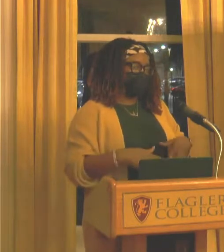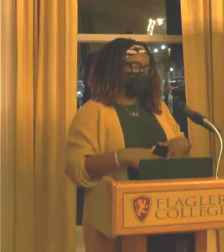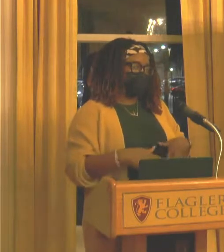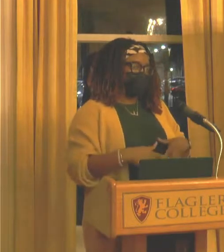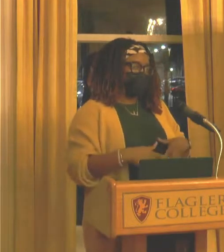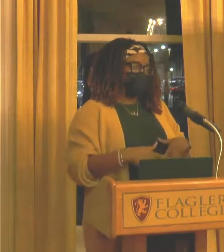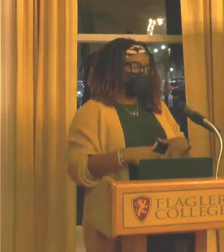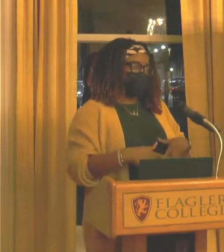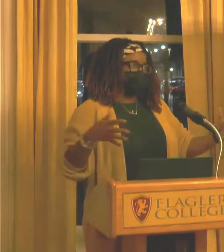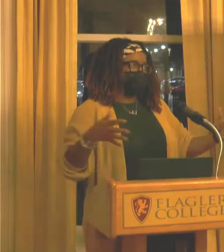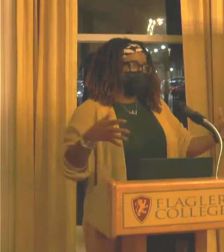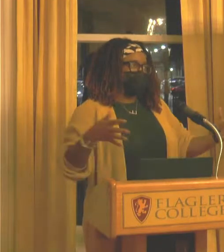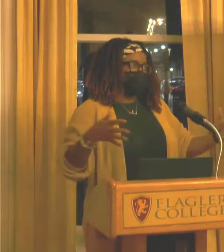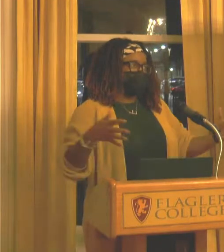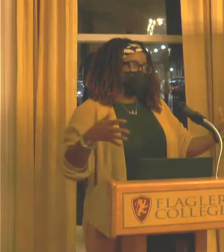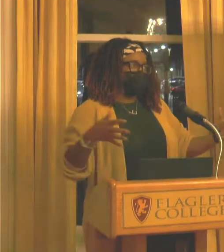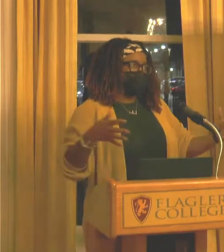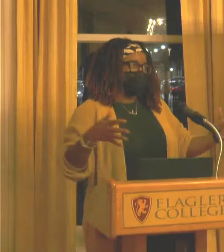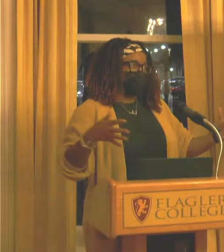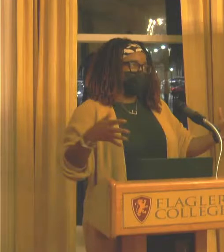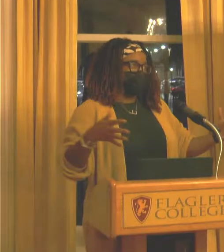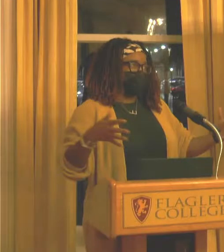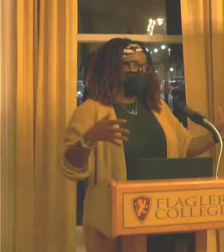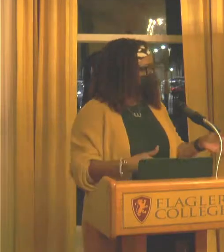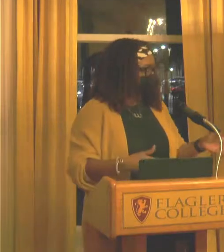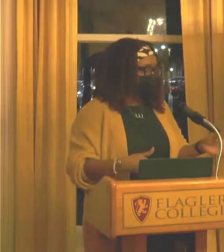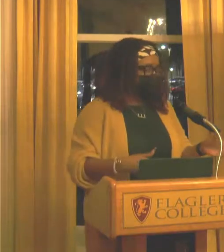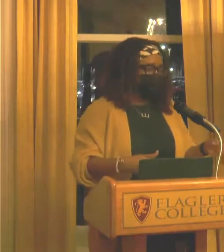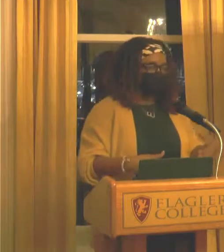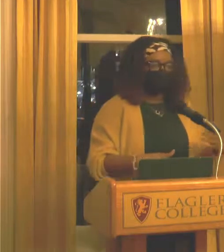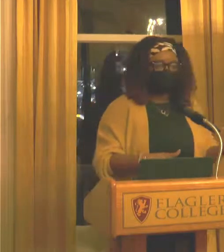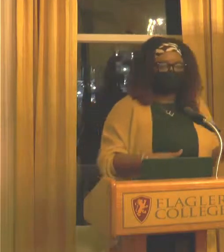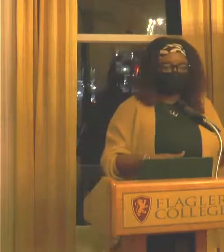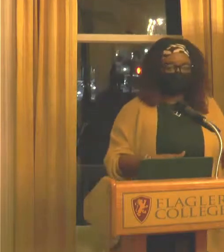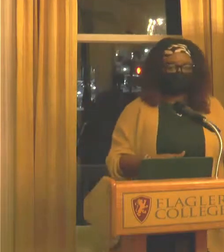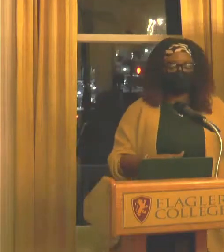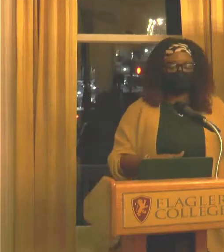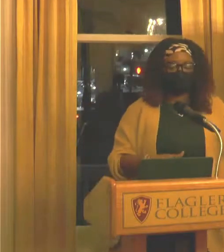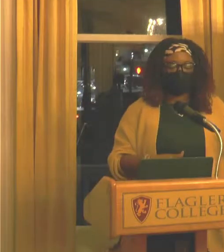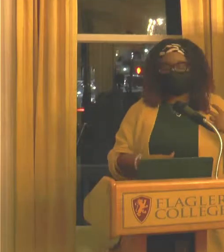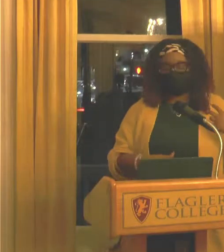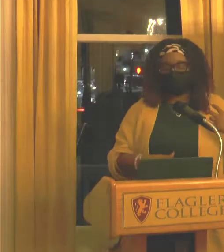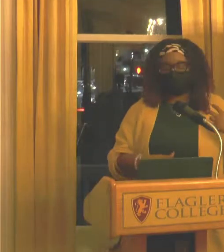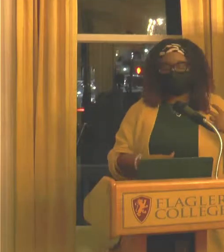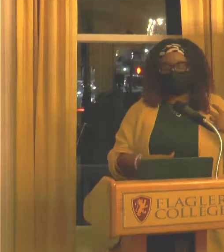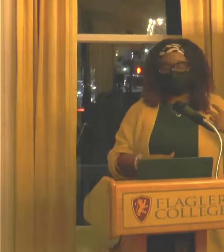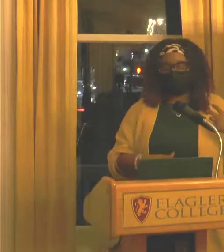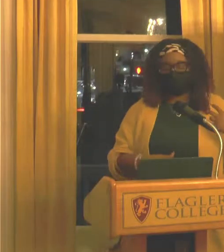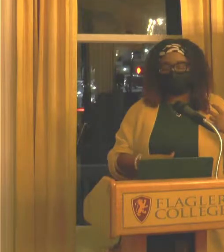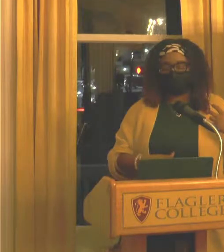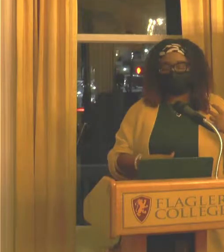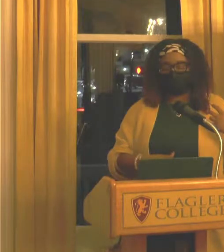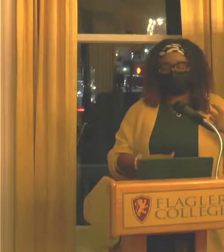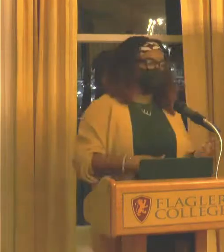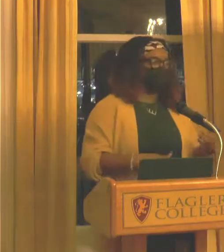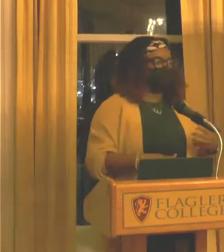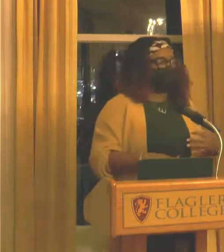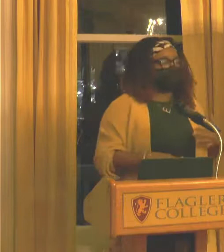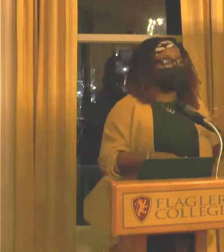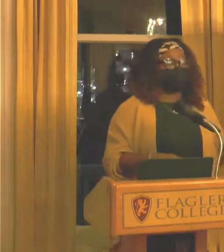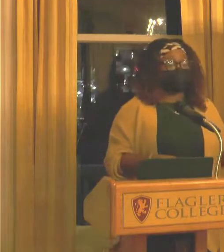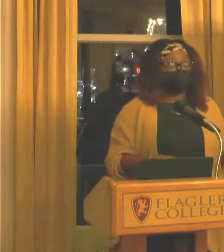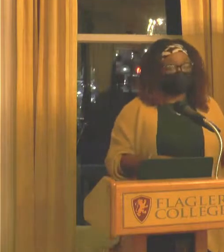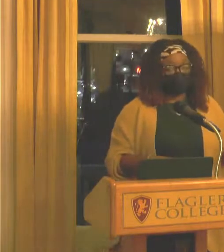in my art career. And I only know him for a short time. I had a professor there. His name was Ed Love, Dr. Ed Love.